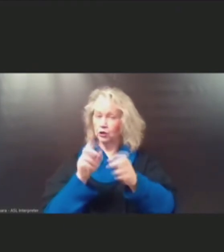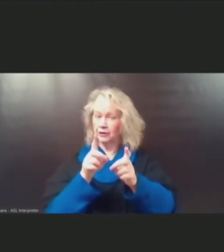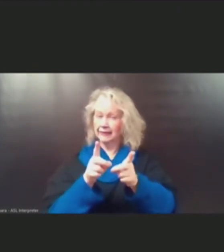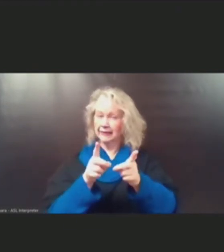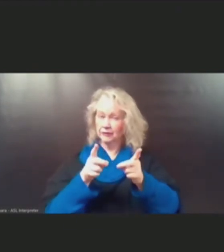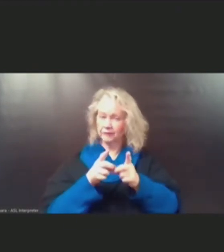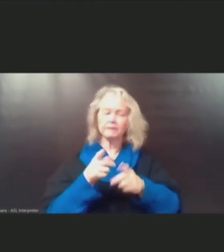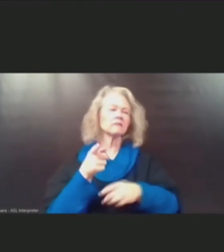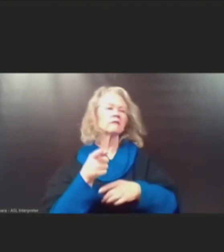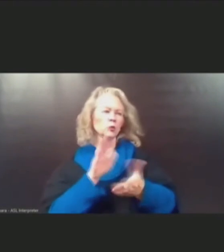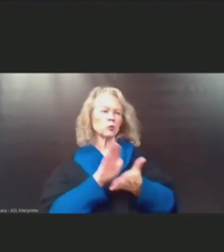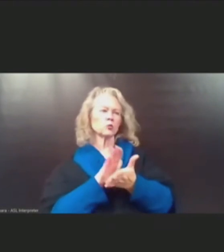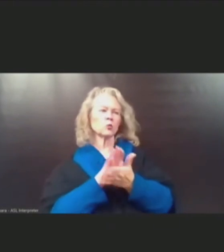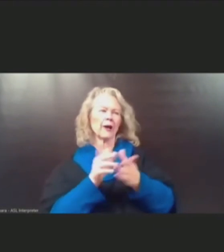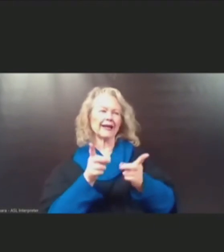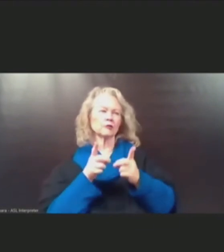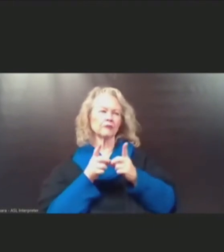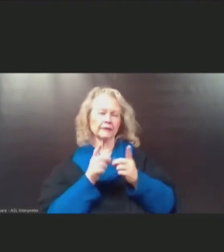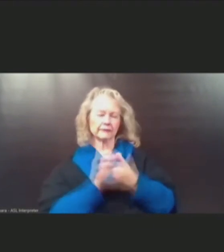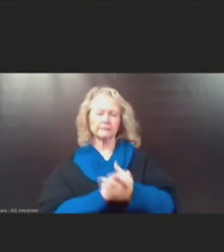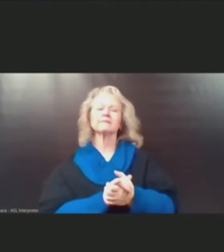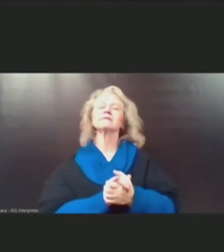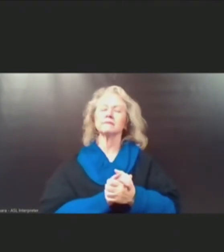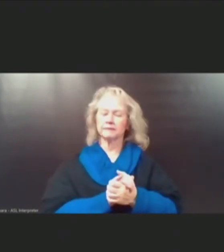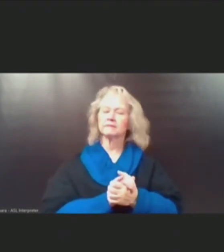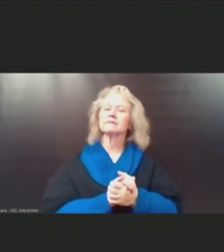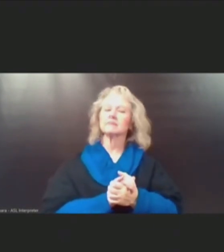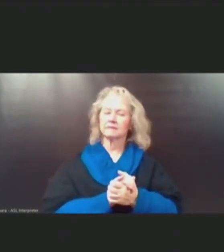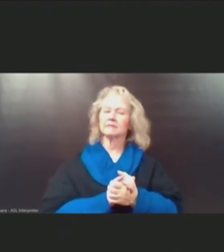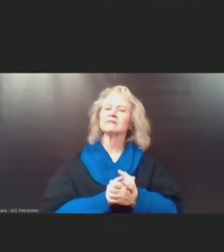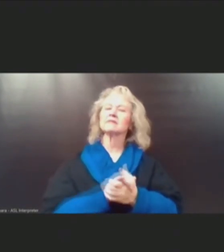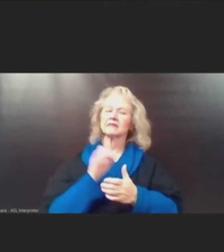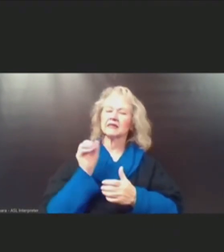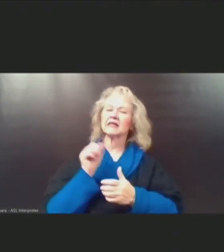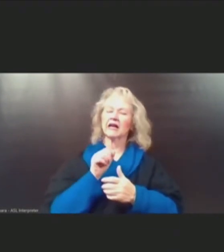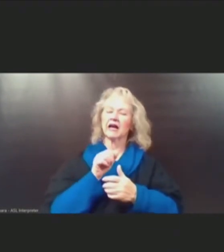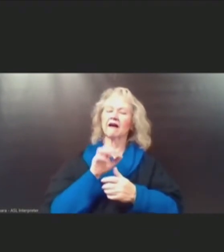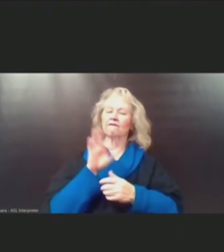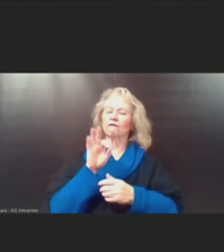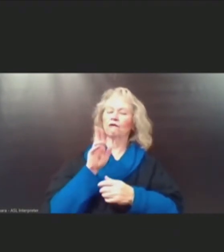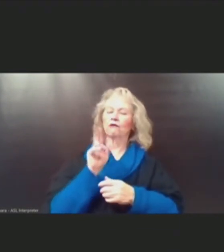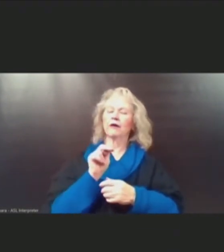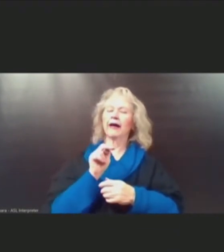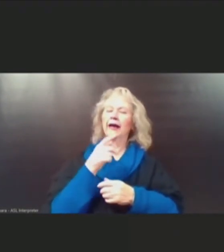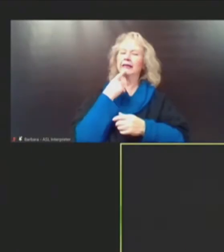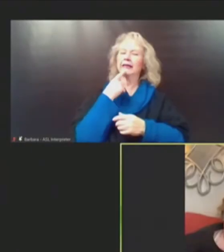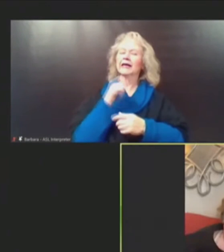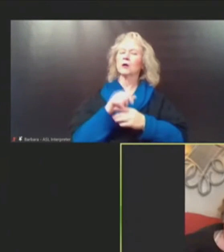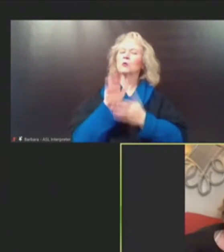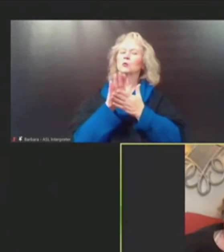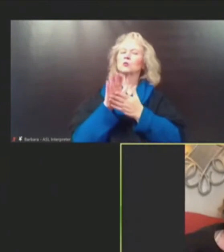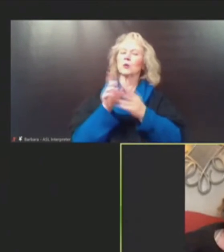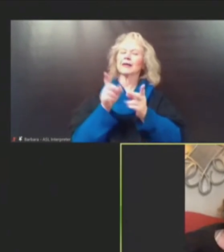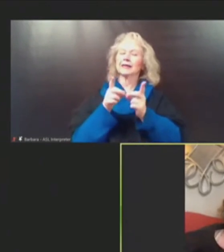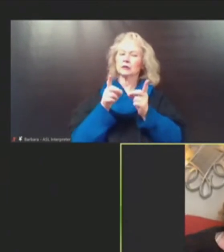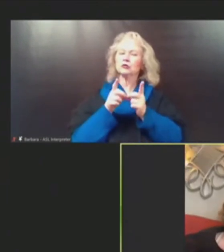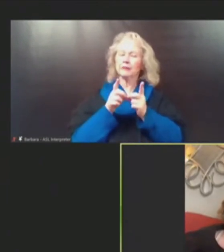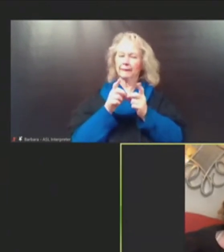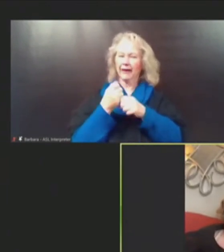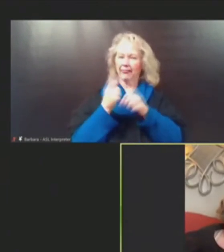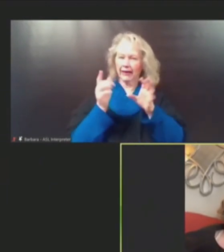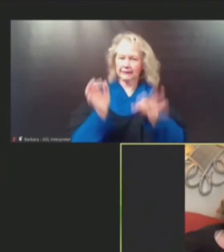School districts. School districts would make that decision. And my guess would be, my hope would be